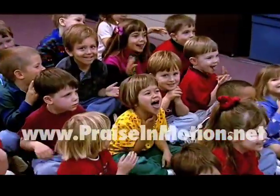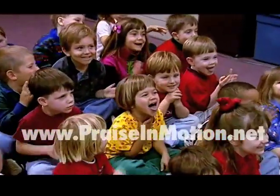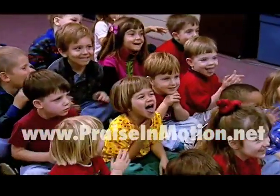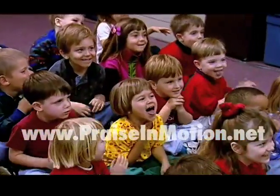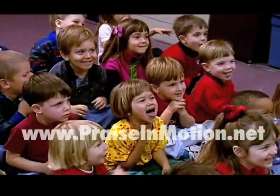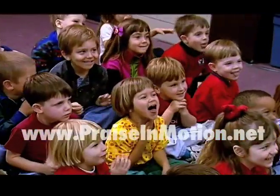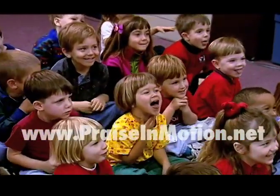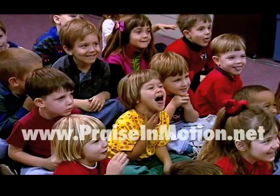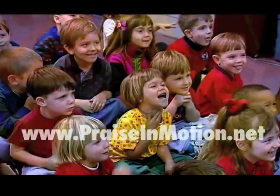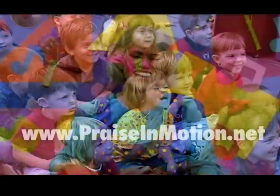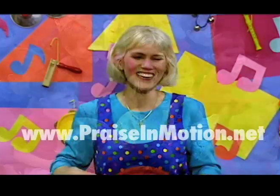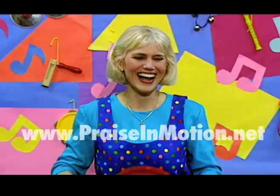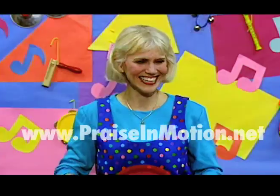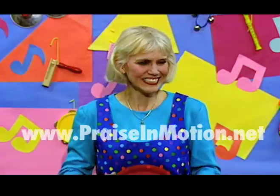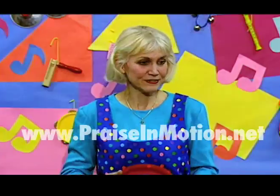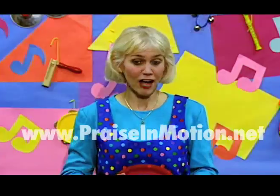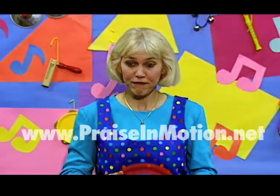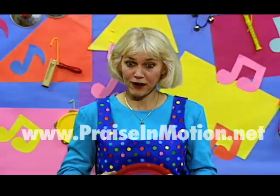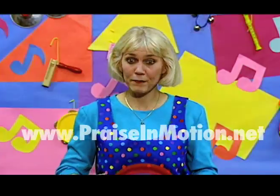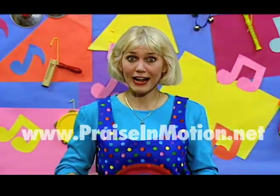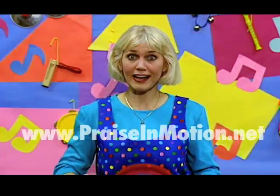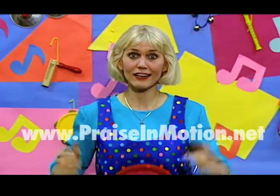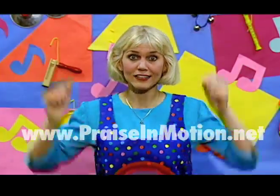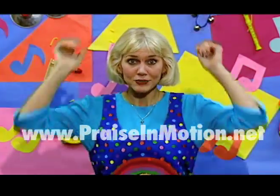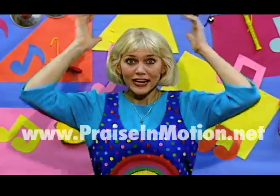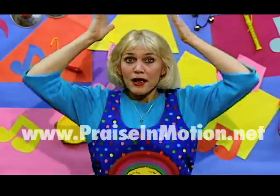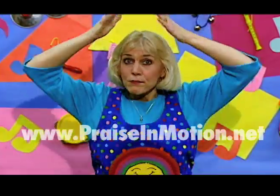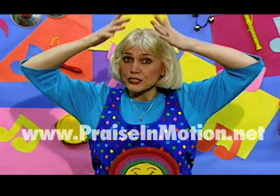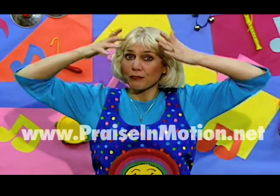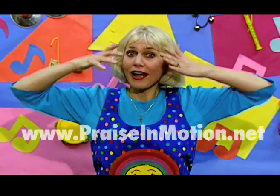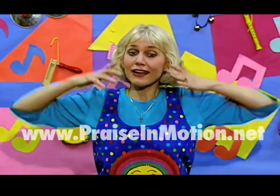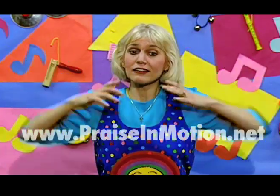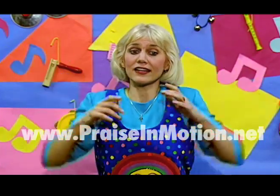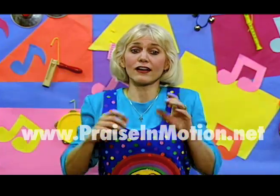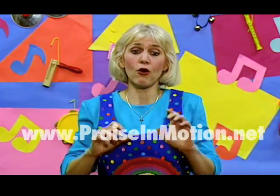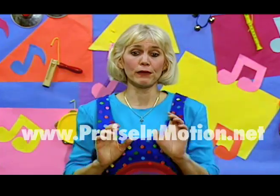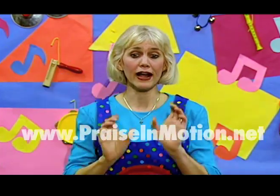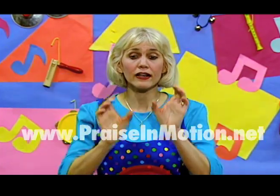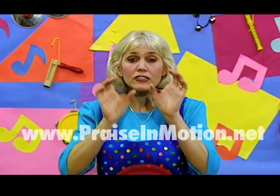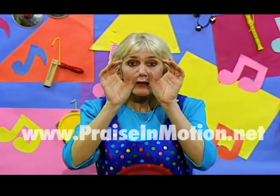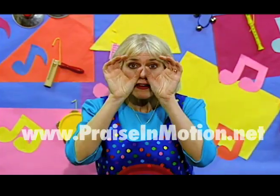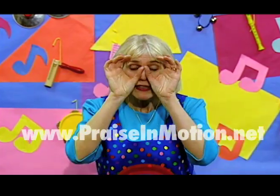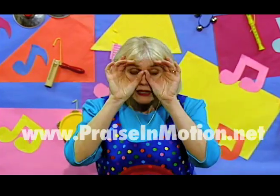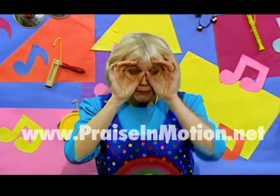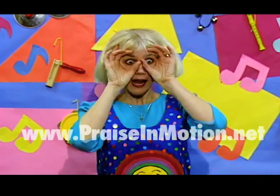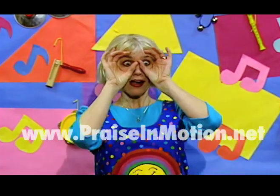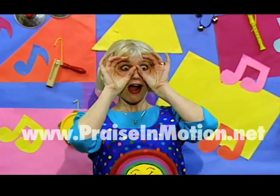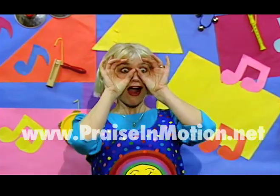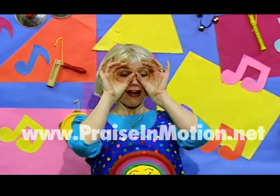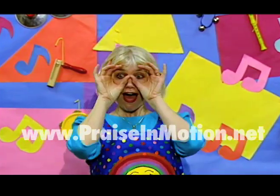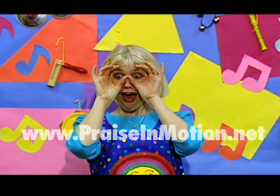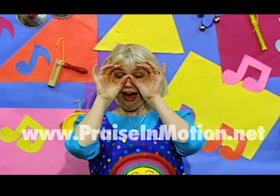Enough, huh? Alright, now for our binoculars. Ready? Put your binoculars on. Oh, binoculars make everything look bigger. Oh,